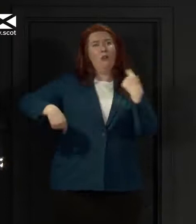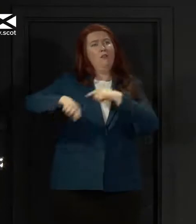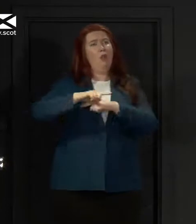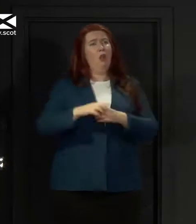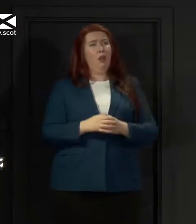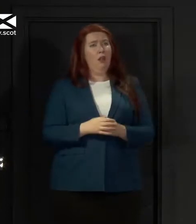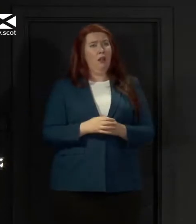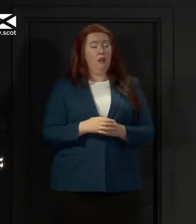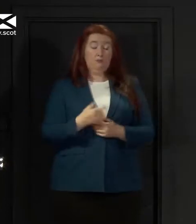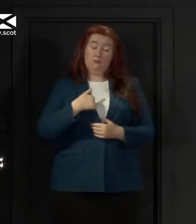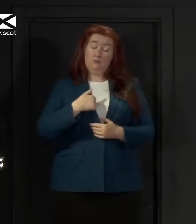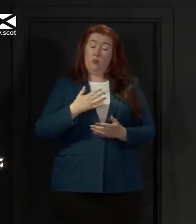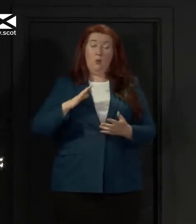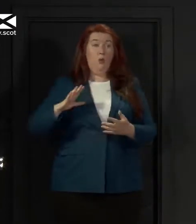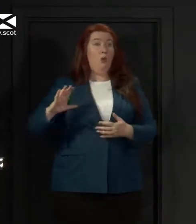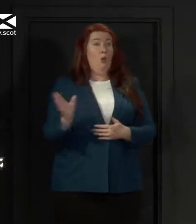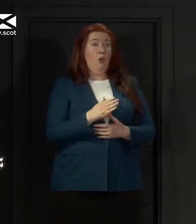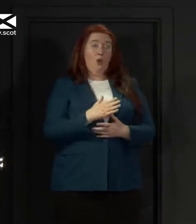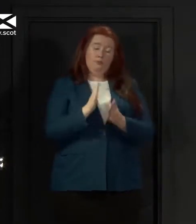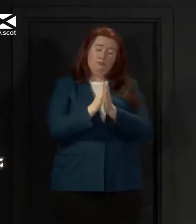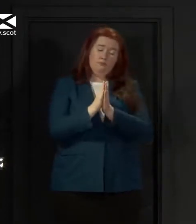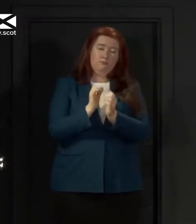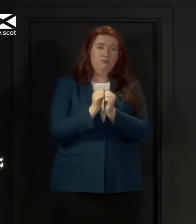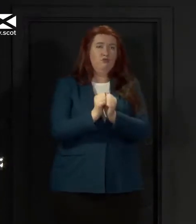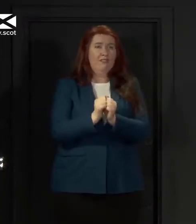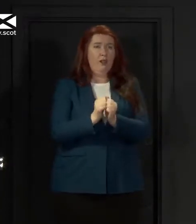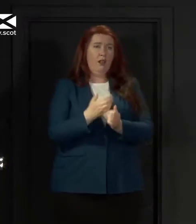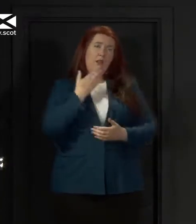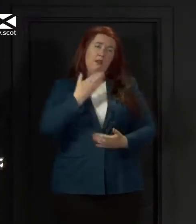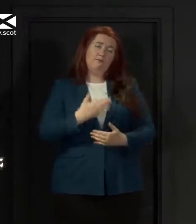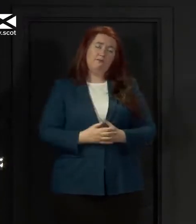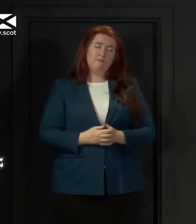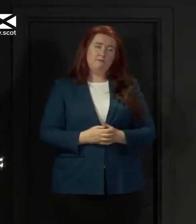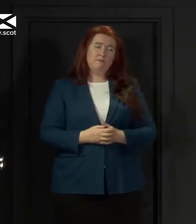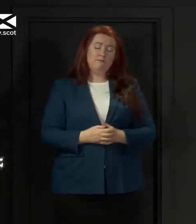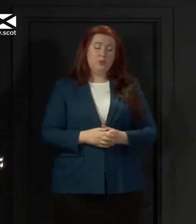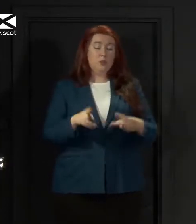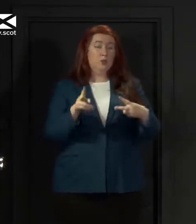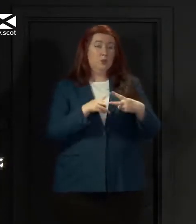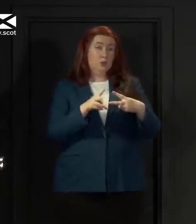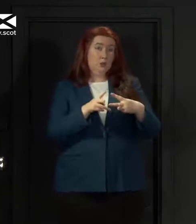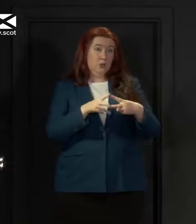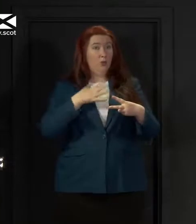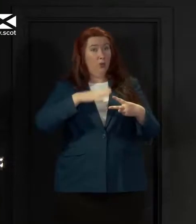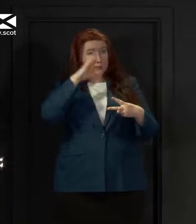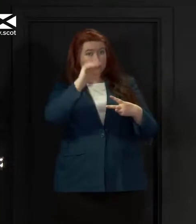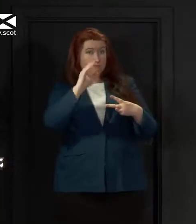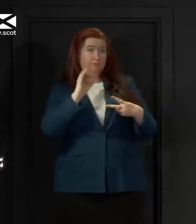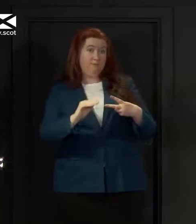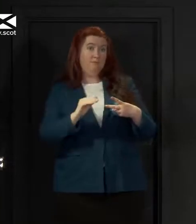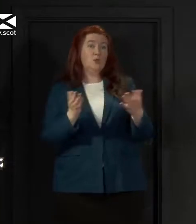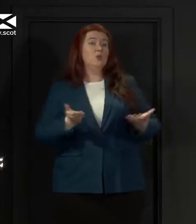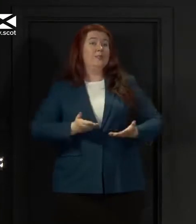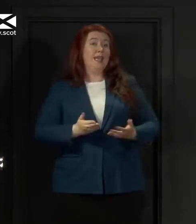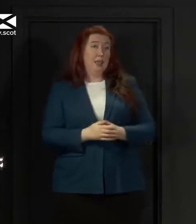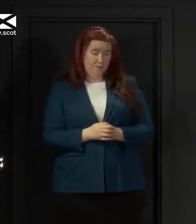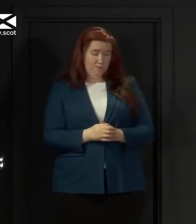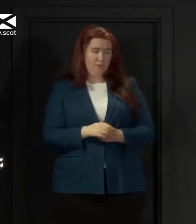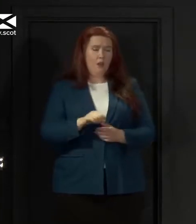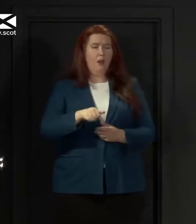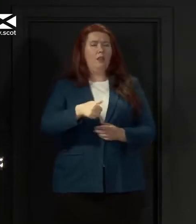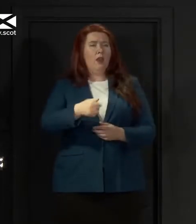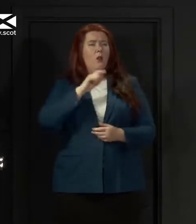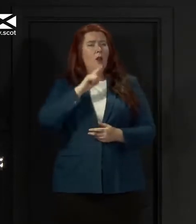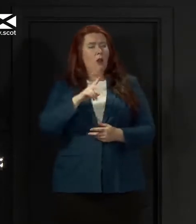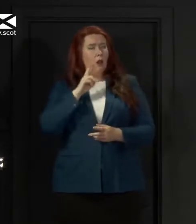And we are all very grateful to you. I have two issues I want to address briefly today before focusing